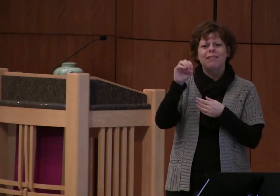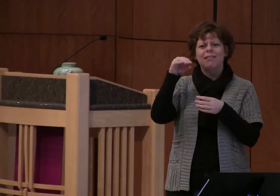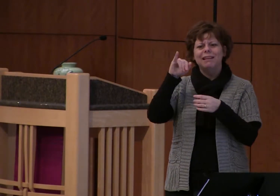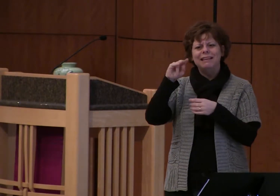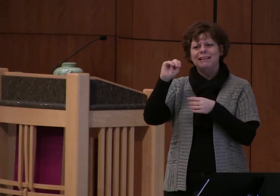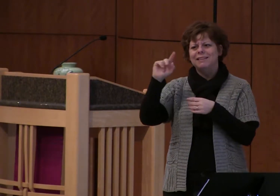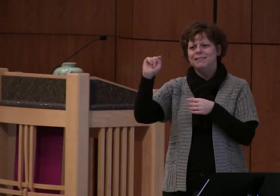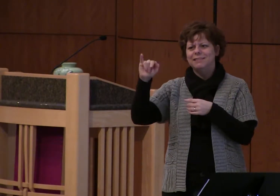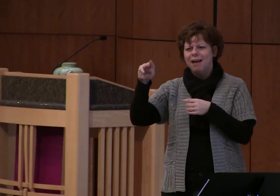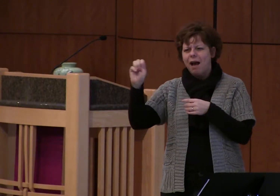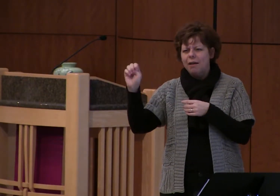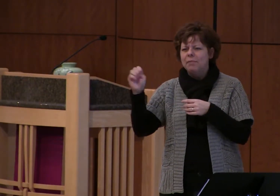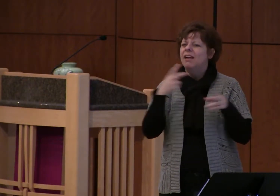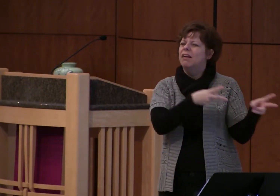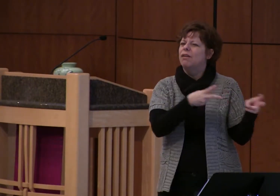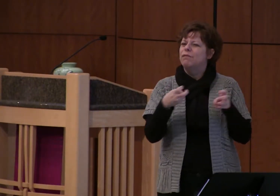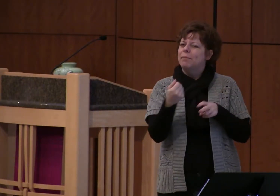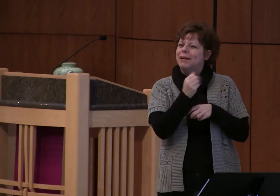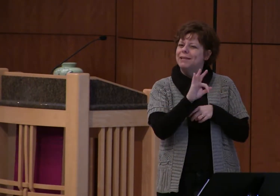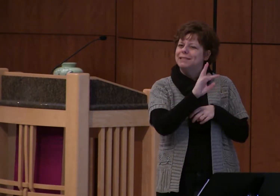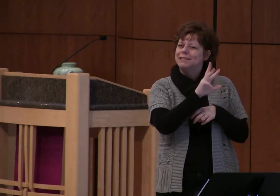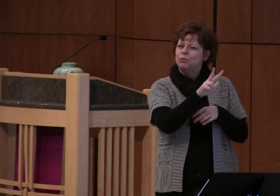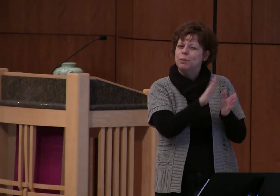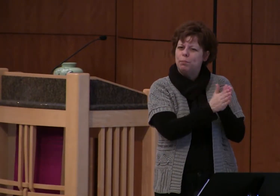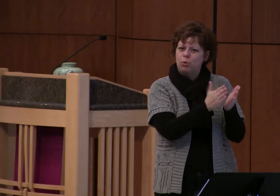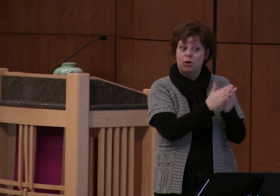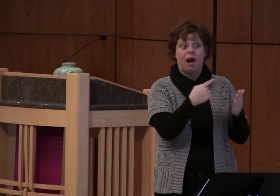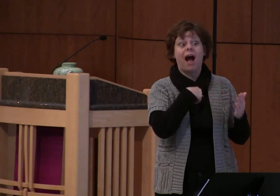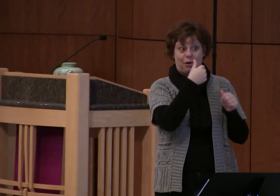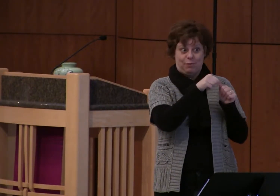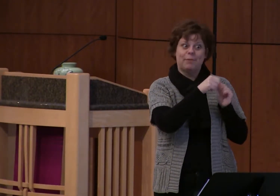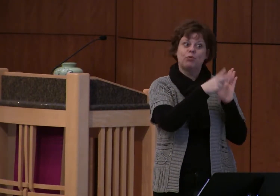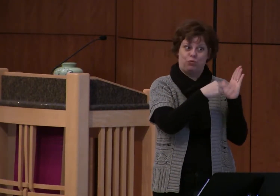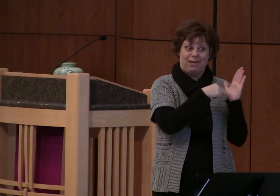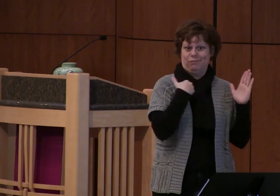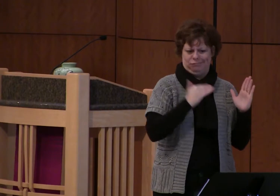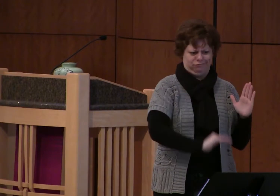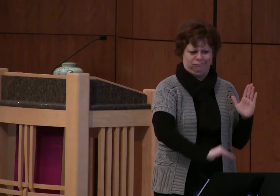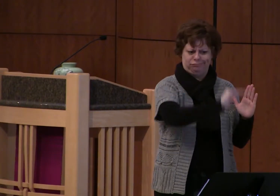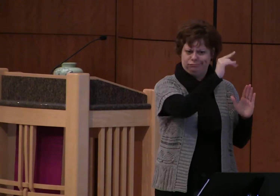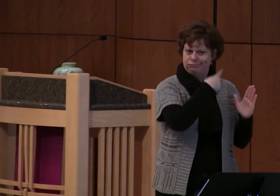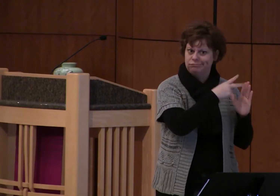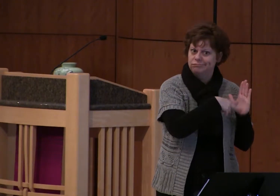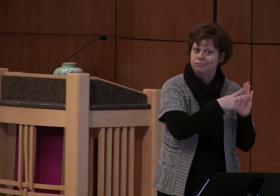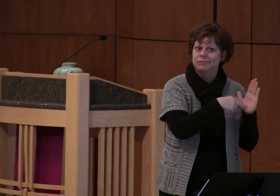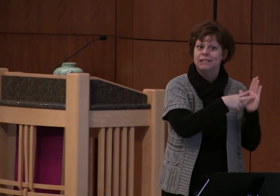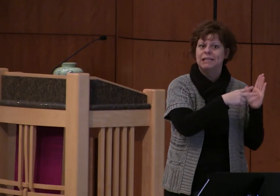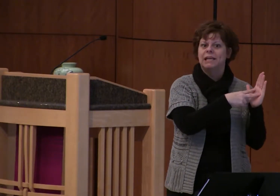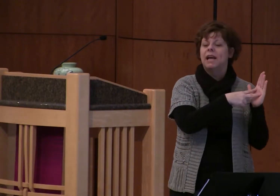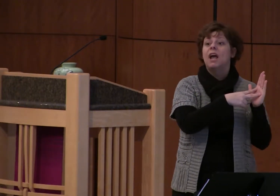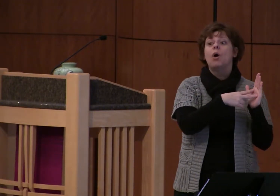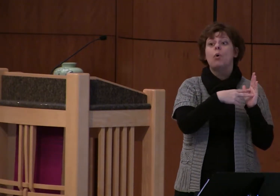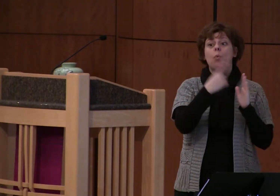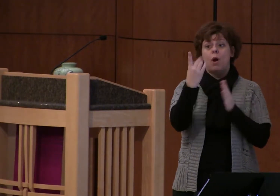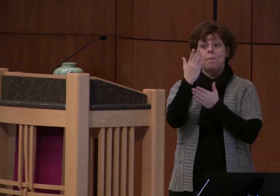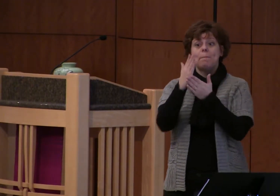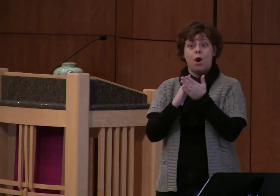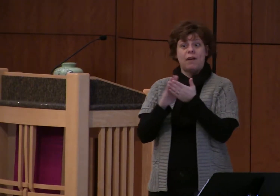adaptation of a 1963 book that i remember reading as a kid and one scene from the book that did make it into the movie